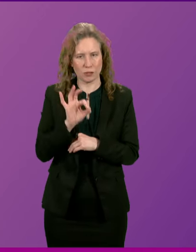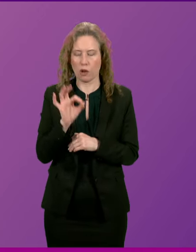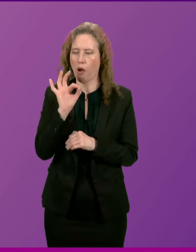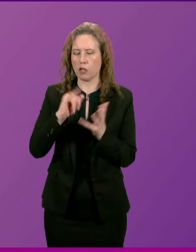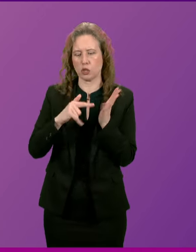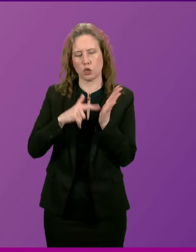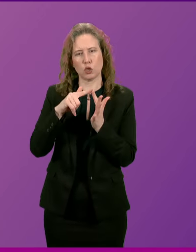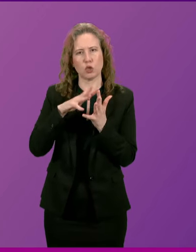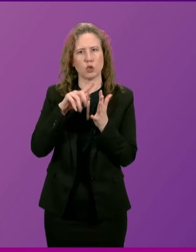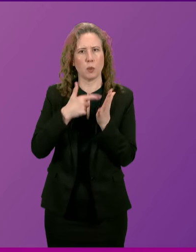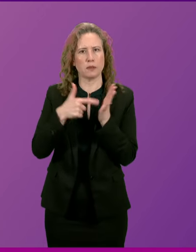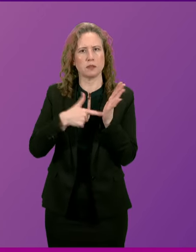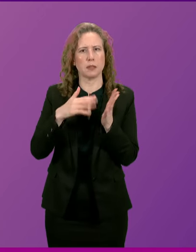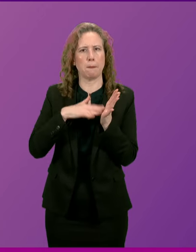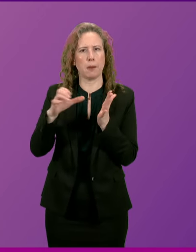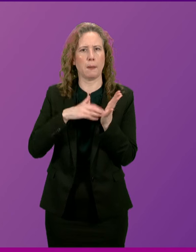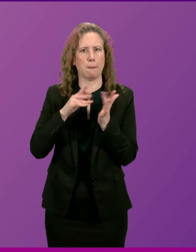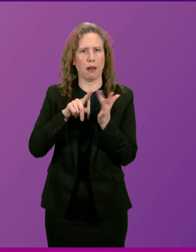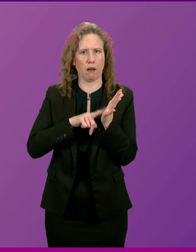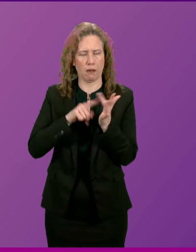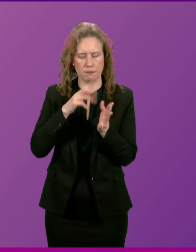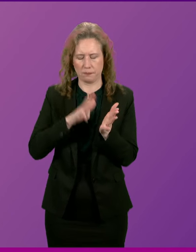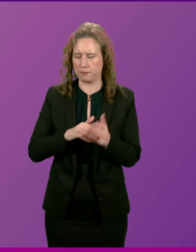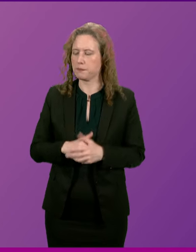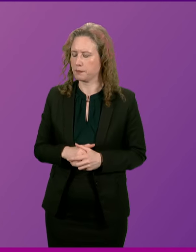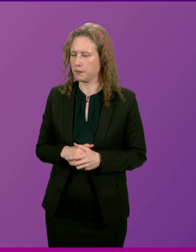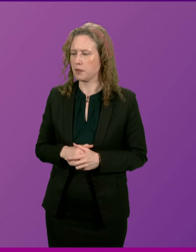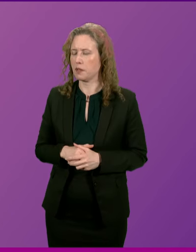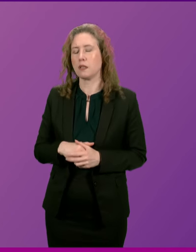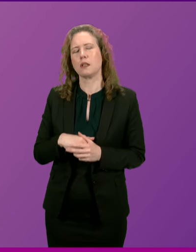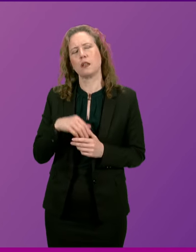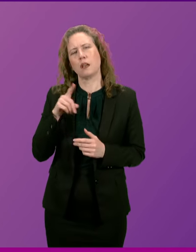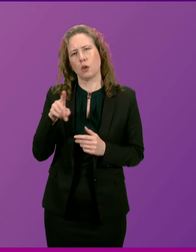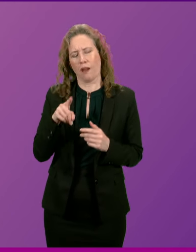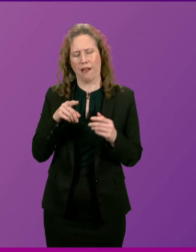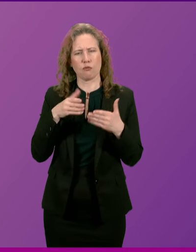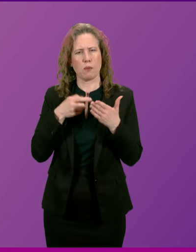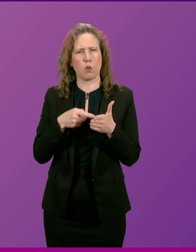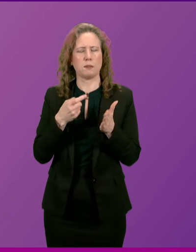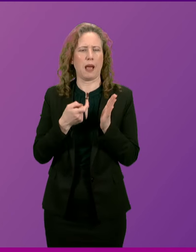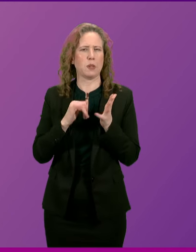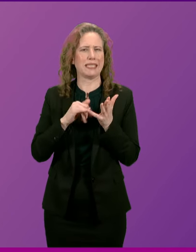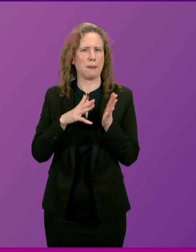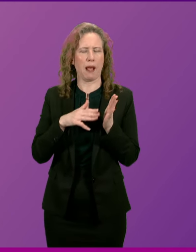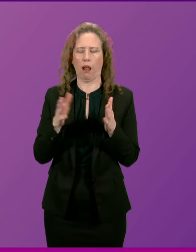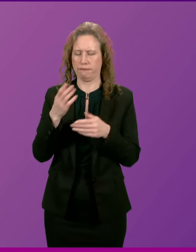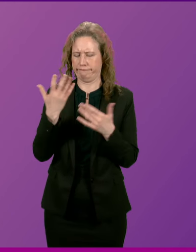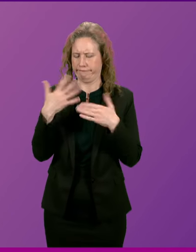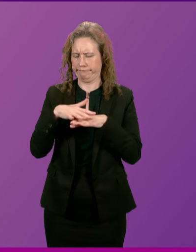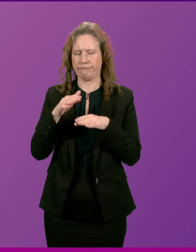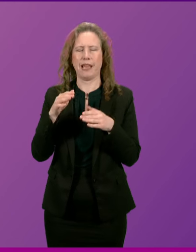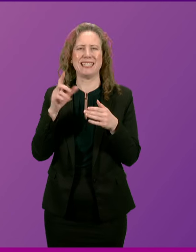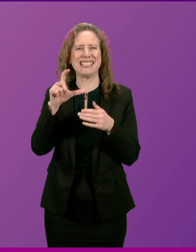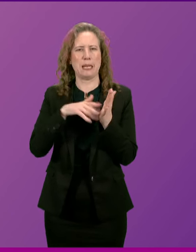Stuart McMillan. Thank you. In light of the reports about CIMAL being merged into our national ferries body,